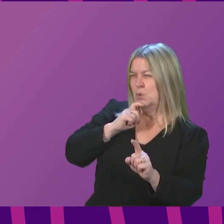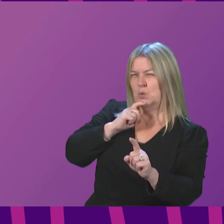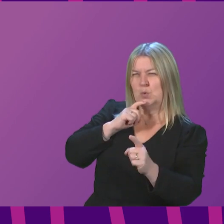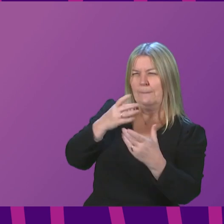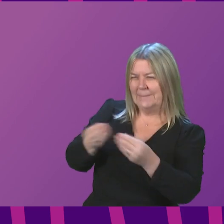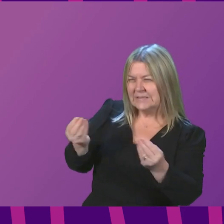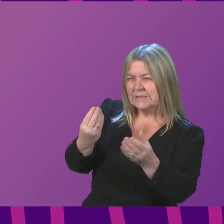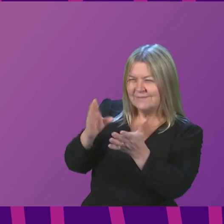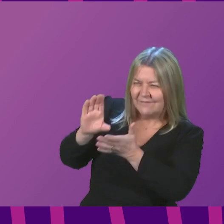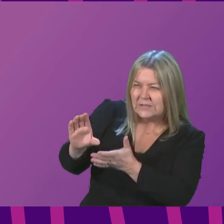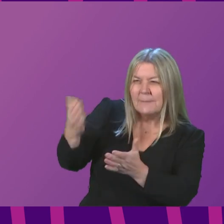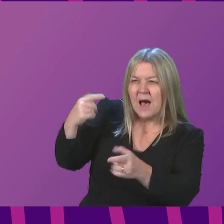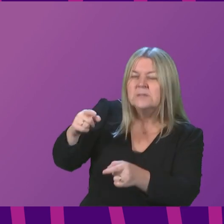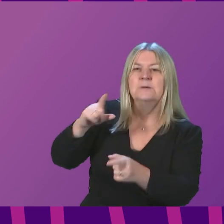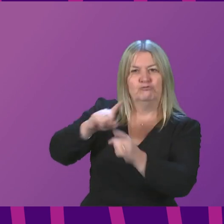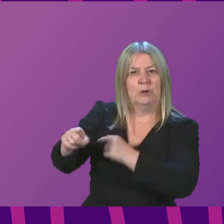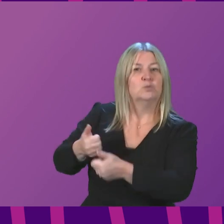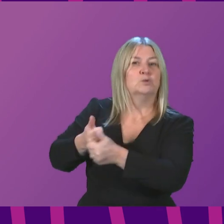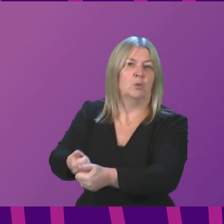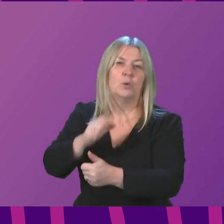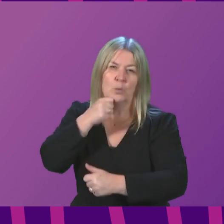Willi Rennie to be followed by Graeme Simpson.